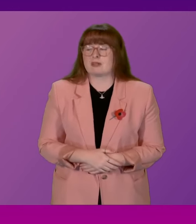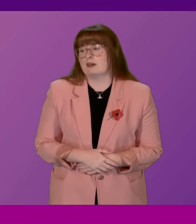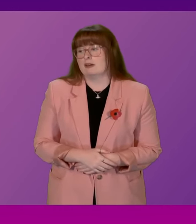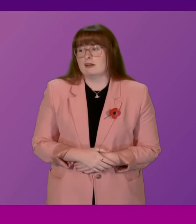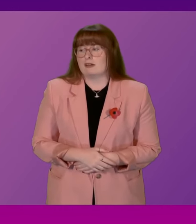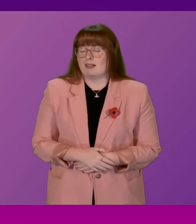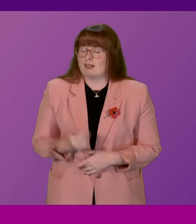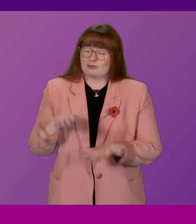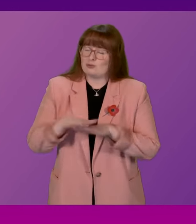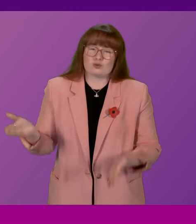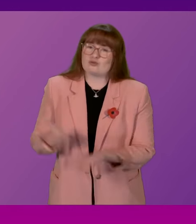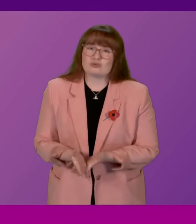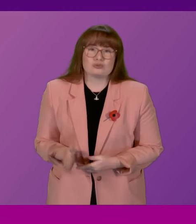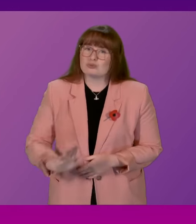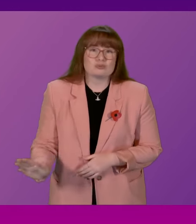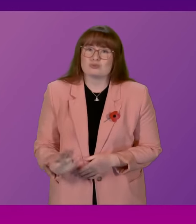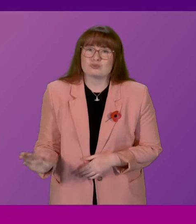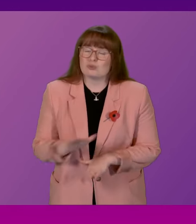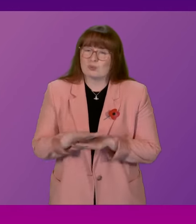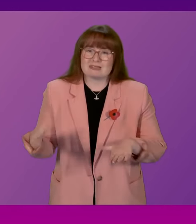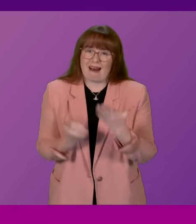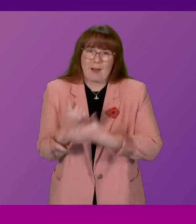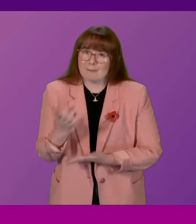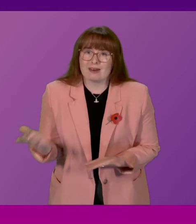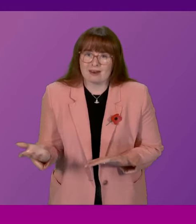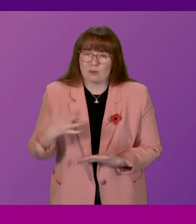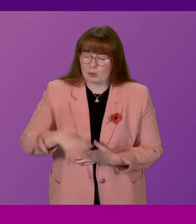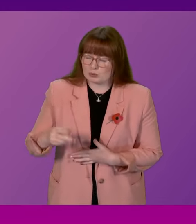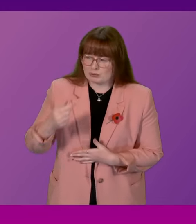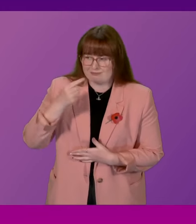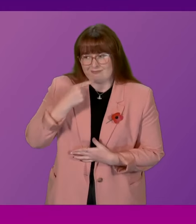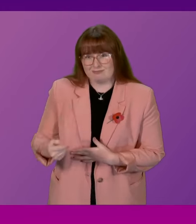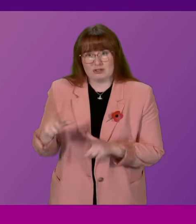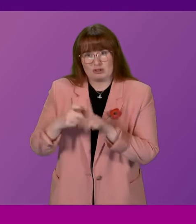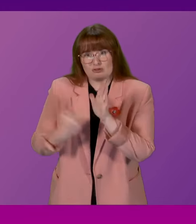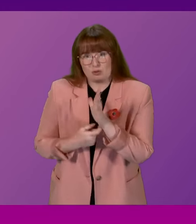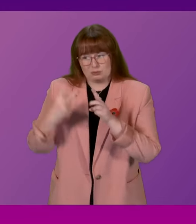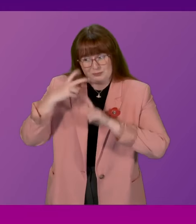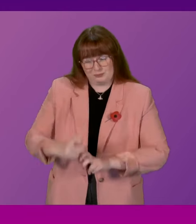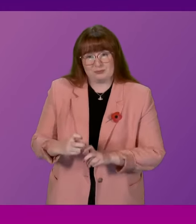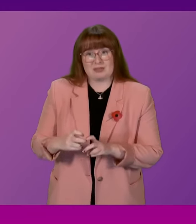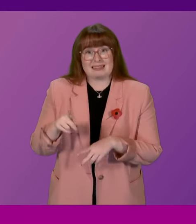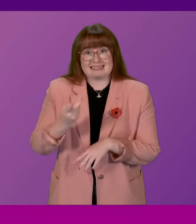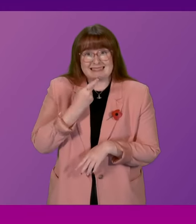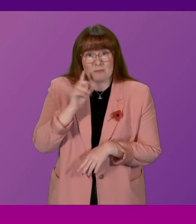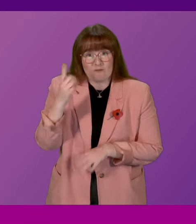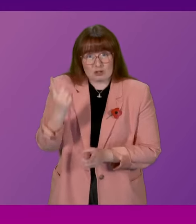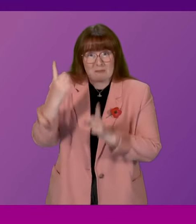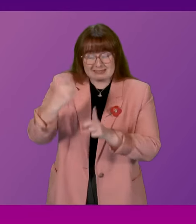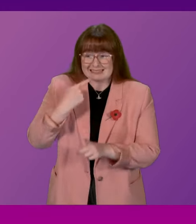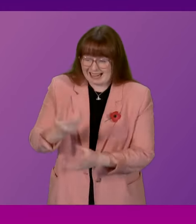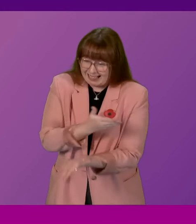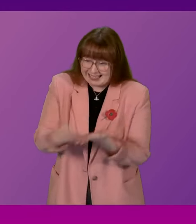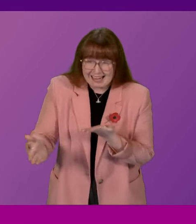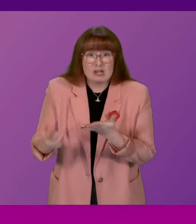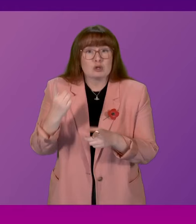the case, presiding officer. And I would refer Douglas Ross once again to the official record where the Deputy First Minister in black and white